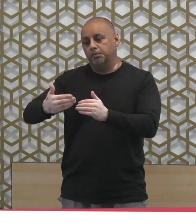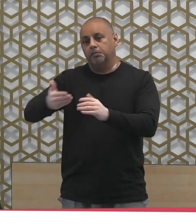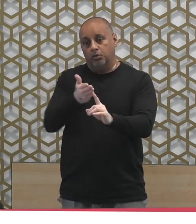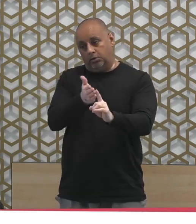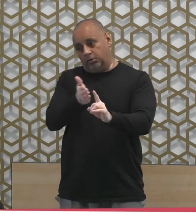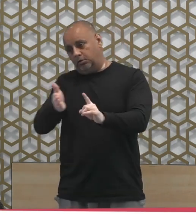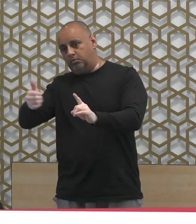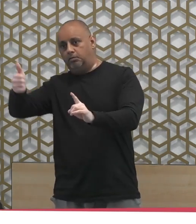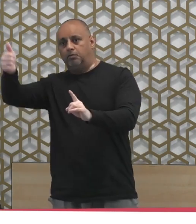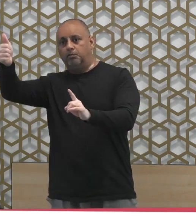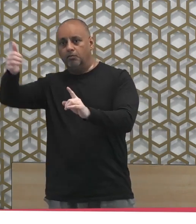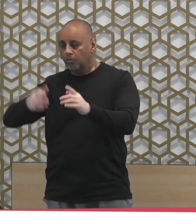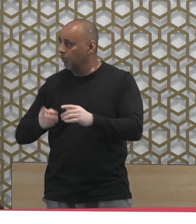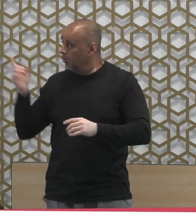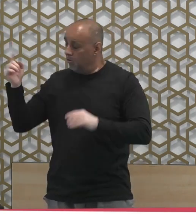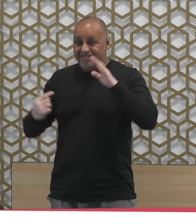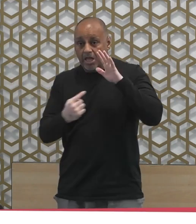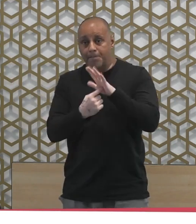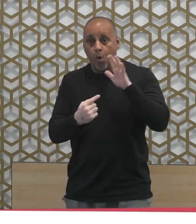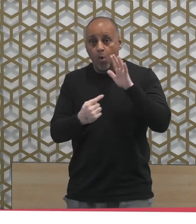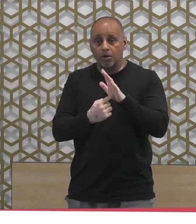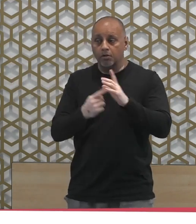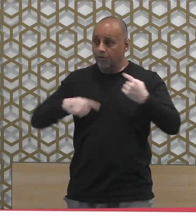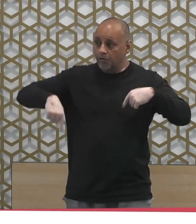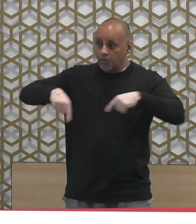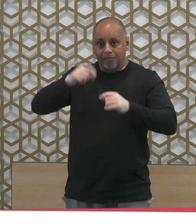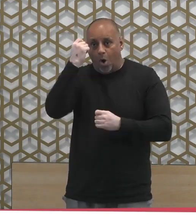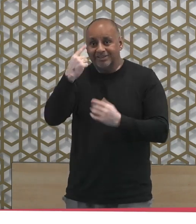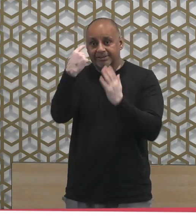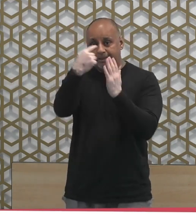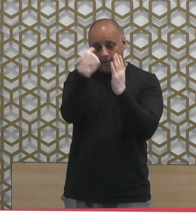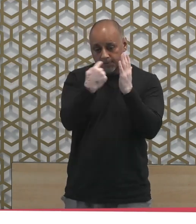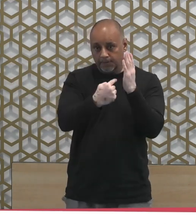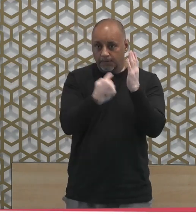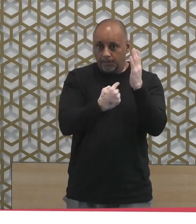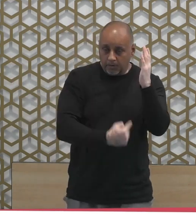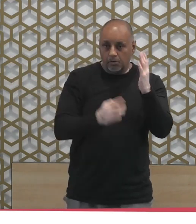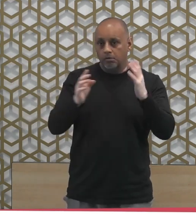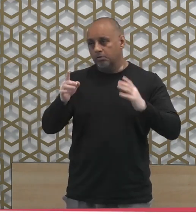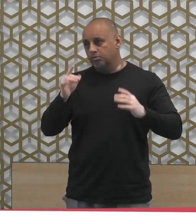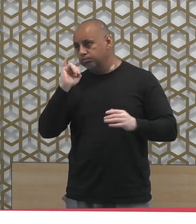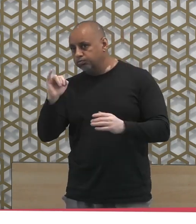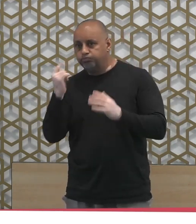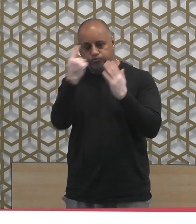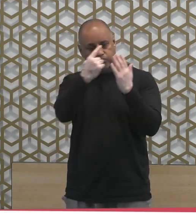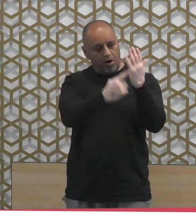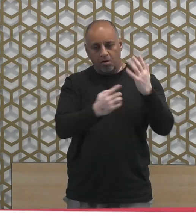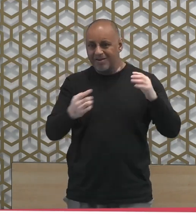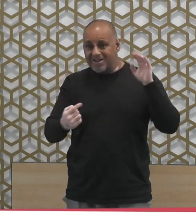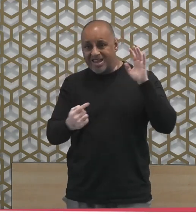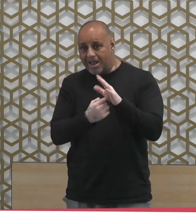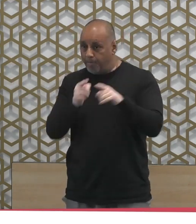so how important it is for us to understand these important principles to understand what these fitan are so we can avoid them